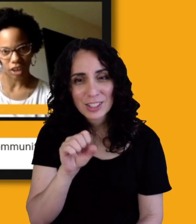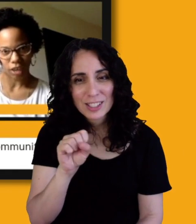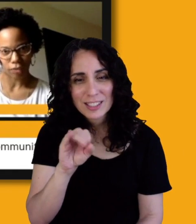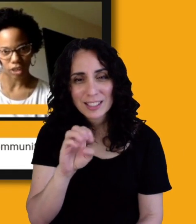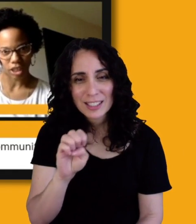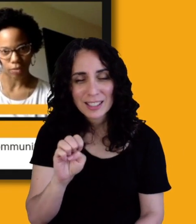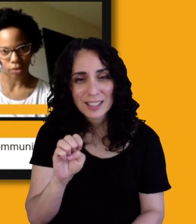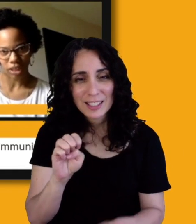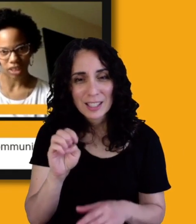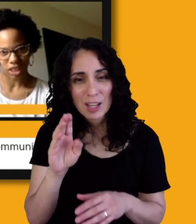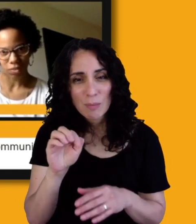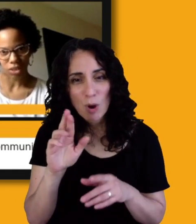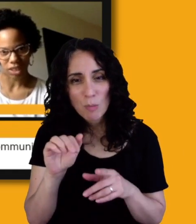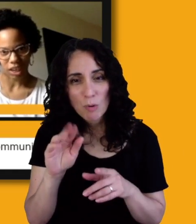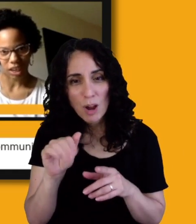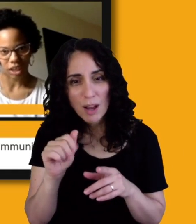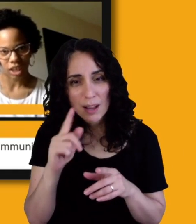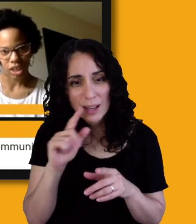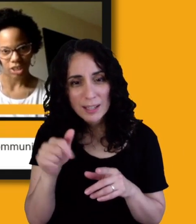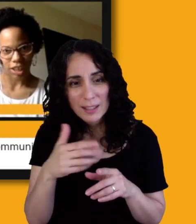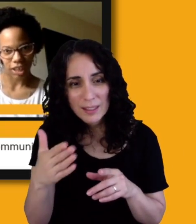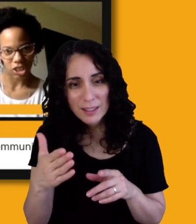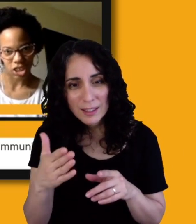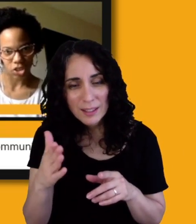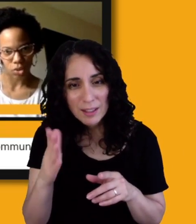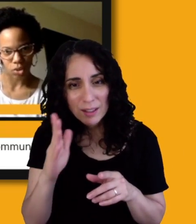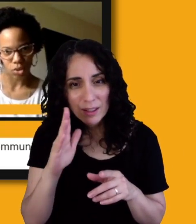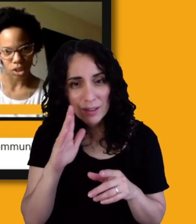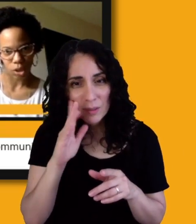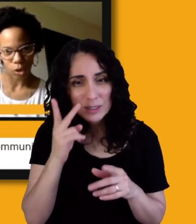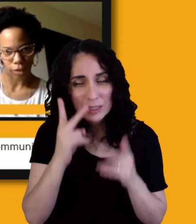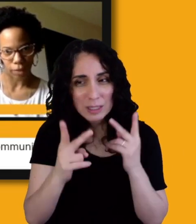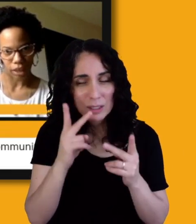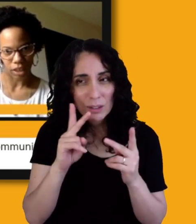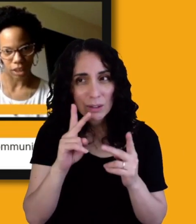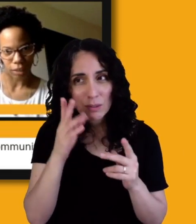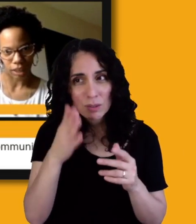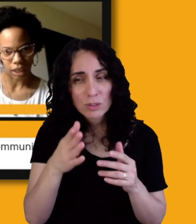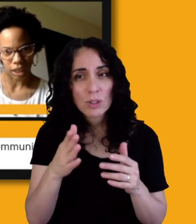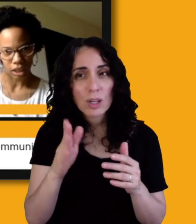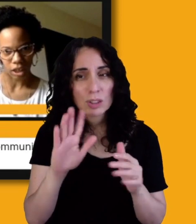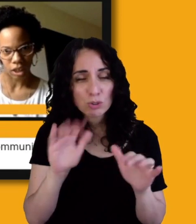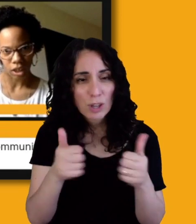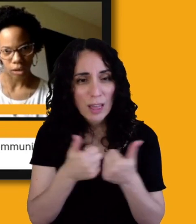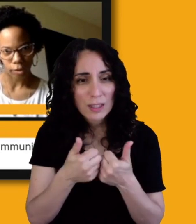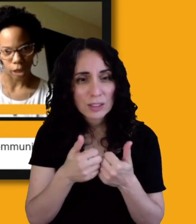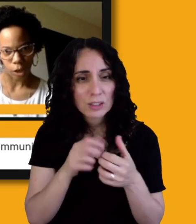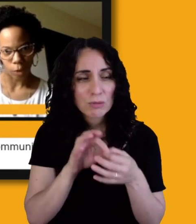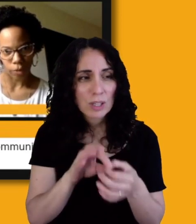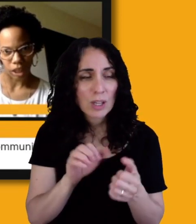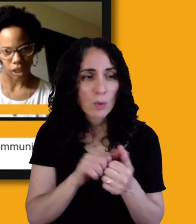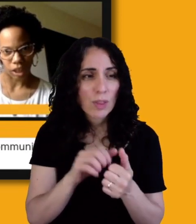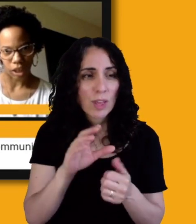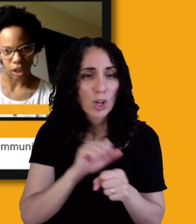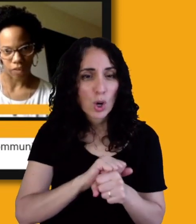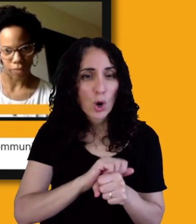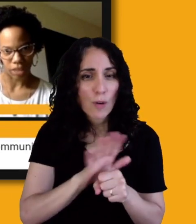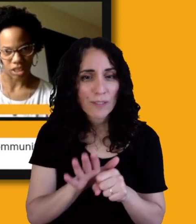foreseeable accessible design challenges due to the COVID pandemic and the reopening of businesses?